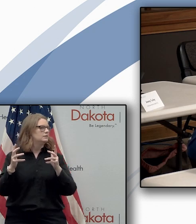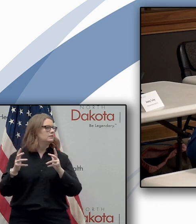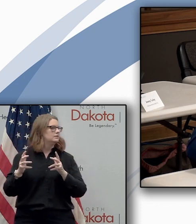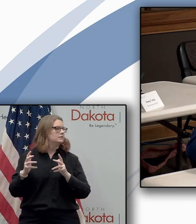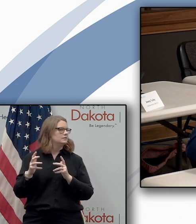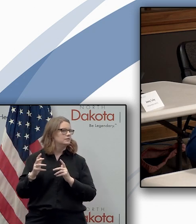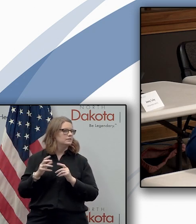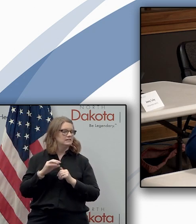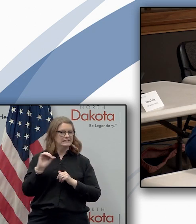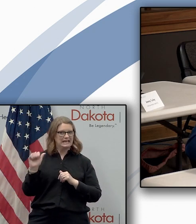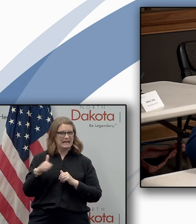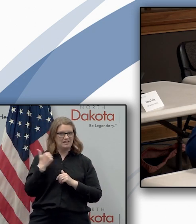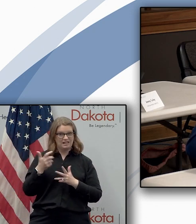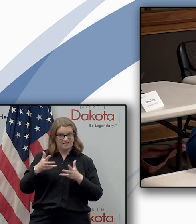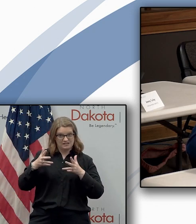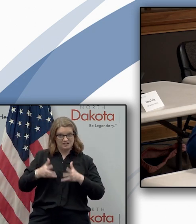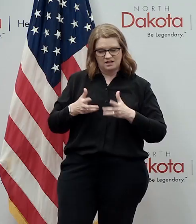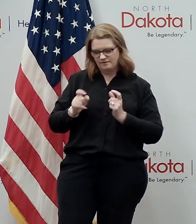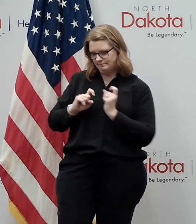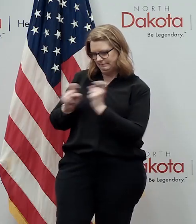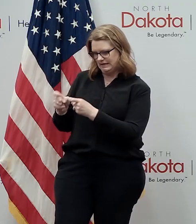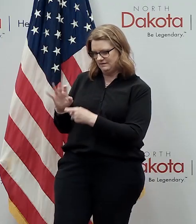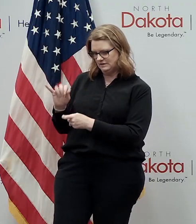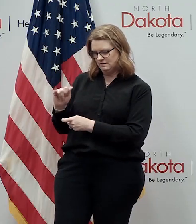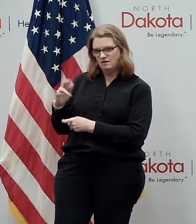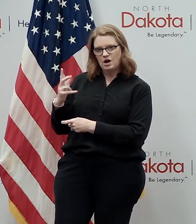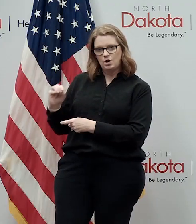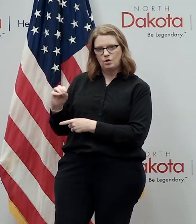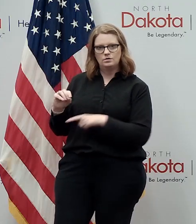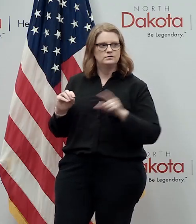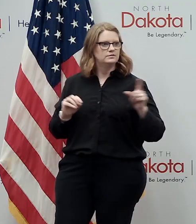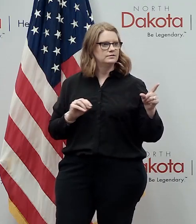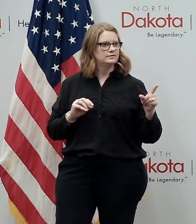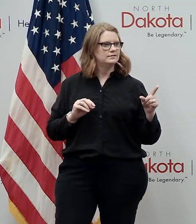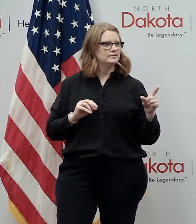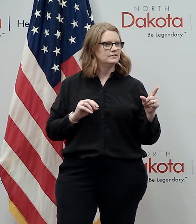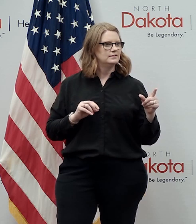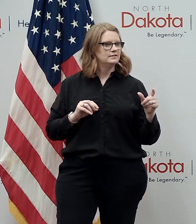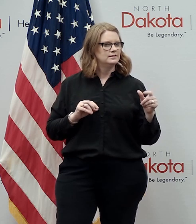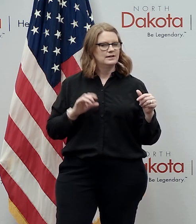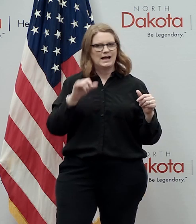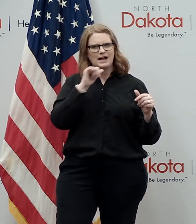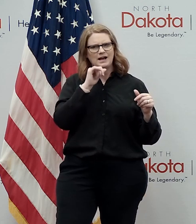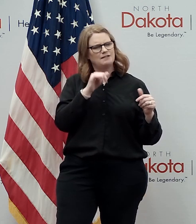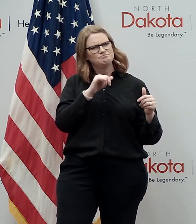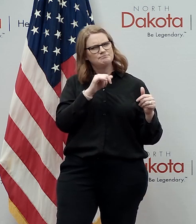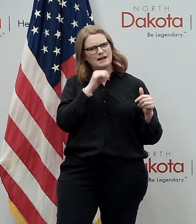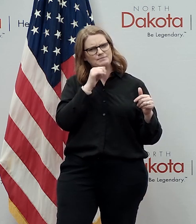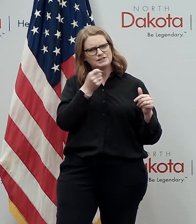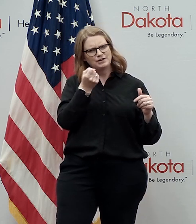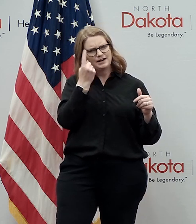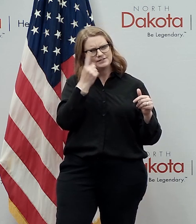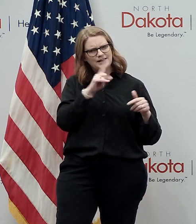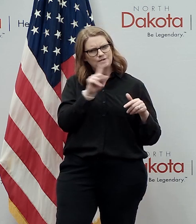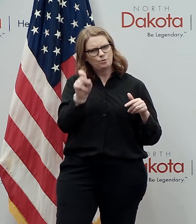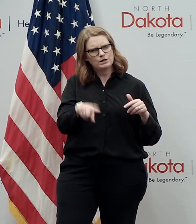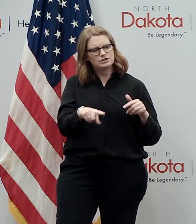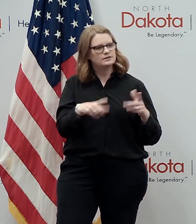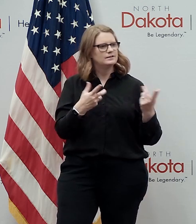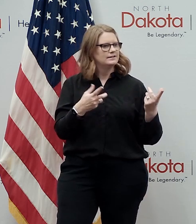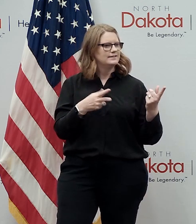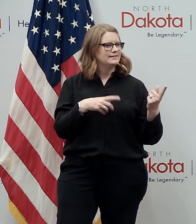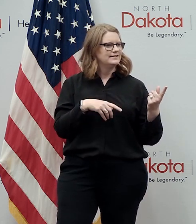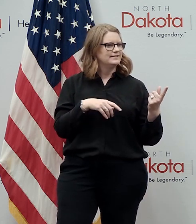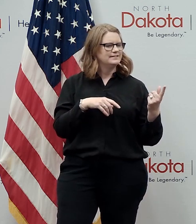the policy moving forward i have to say for the first time in 60 days i'm not sure i understand your question on the the